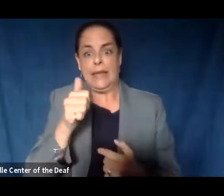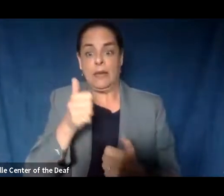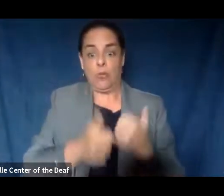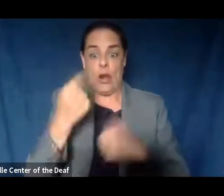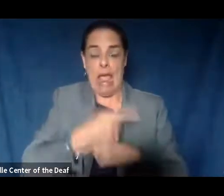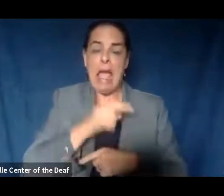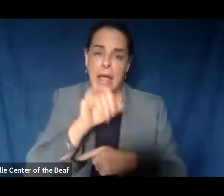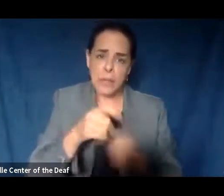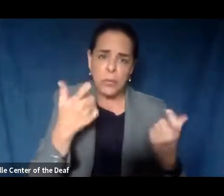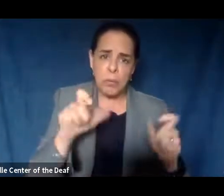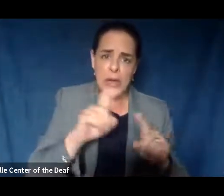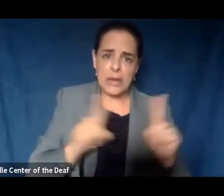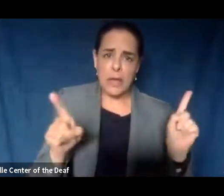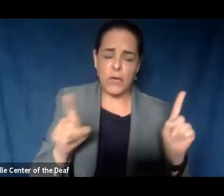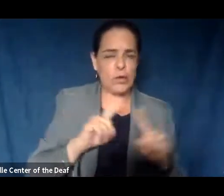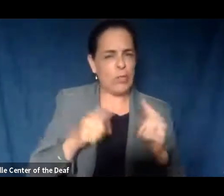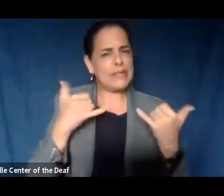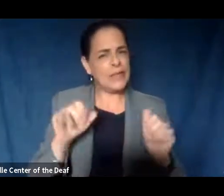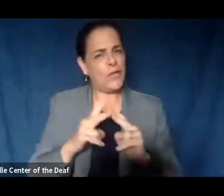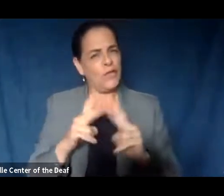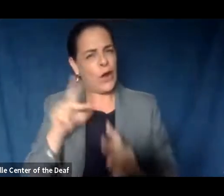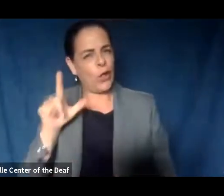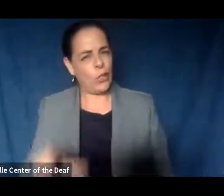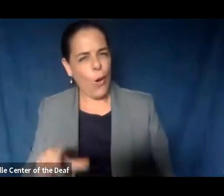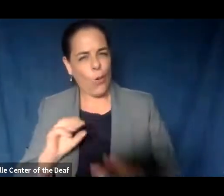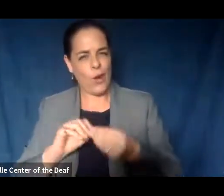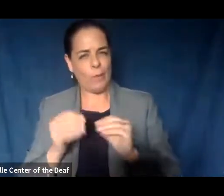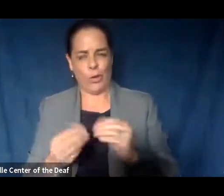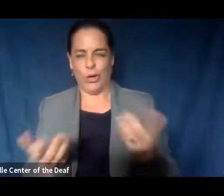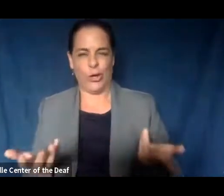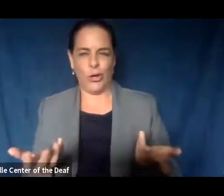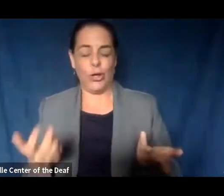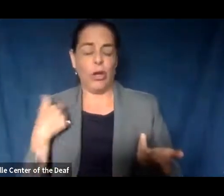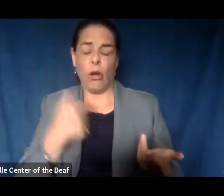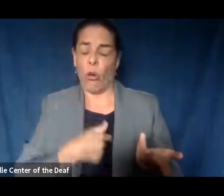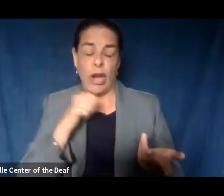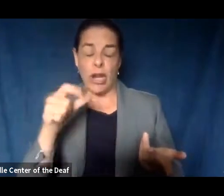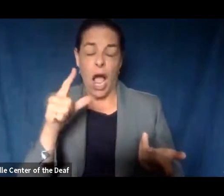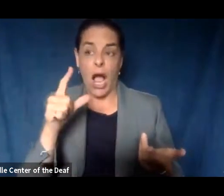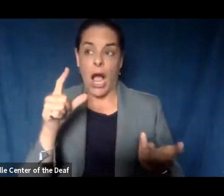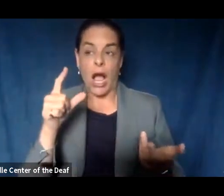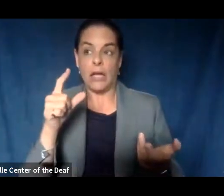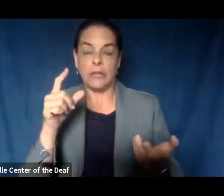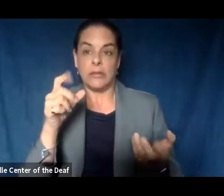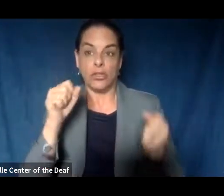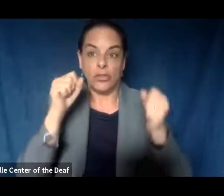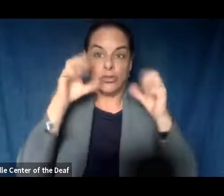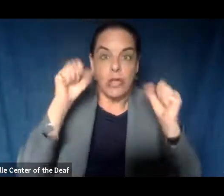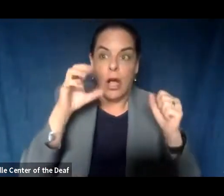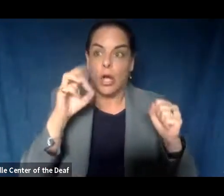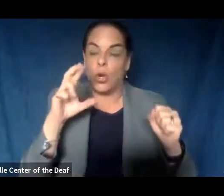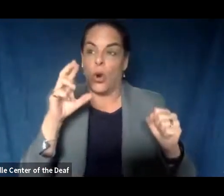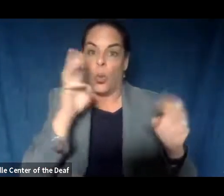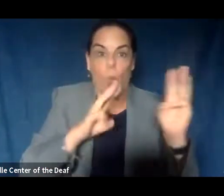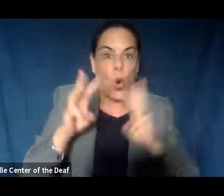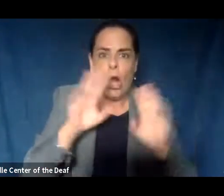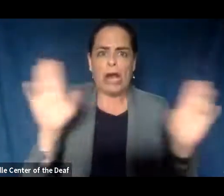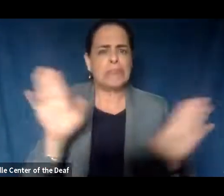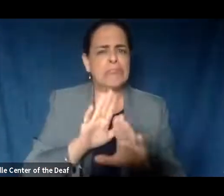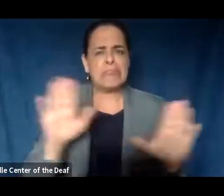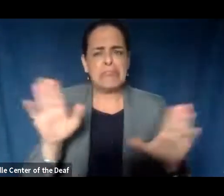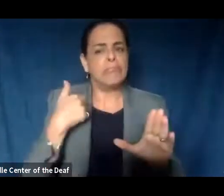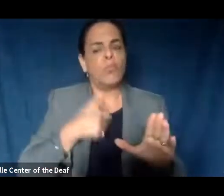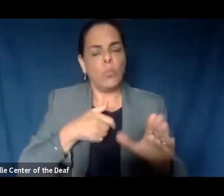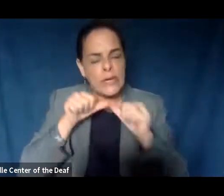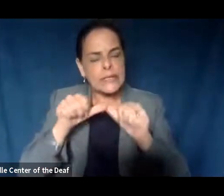difference. And so, with our cases being so low, we're not alarmed. We're going to continue to watch this. I think it's a reminder to our community of